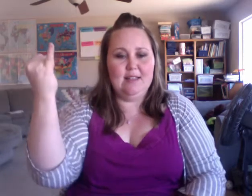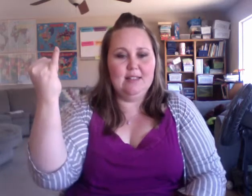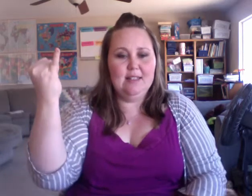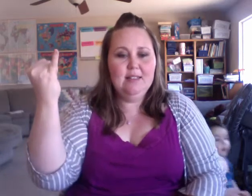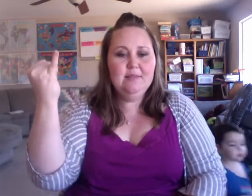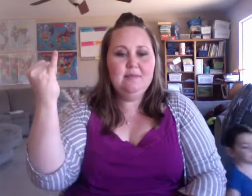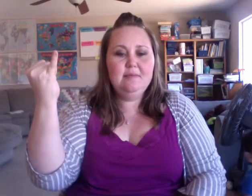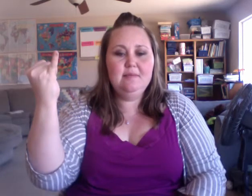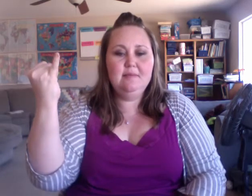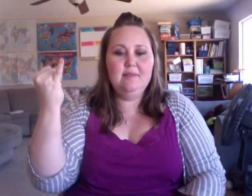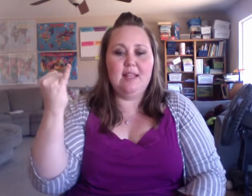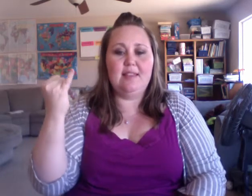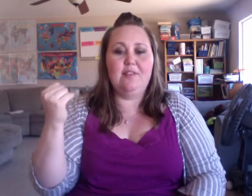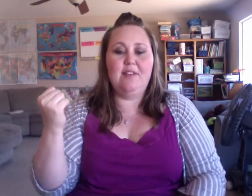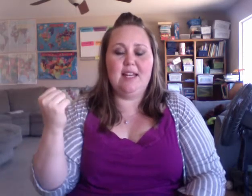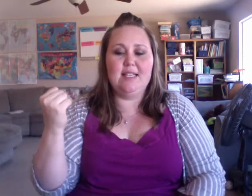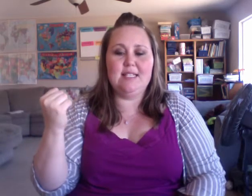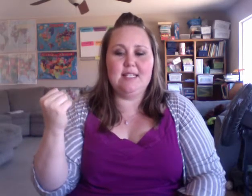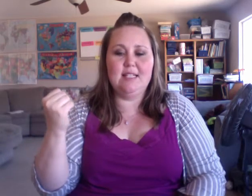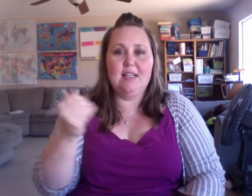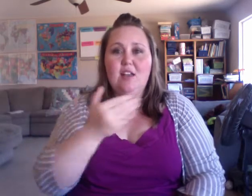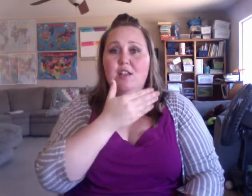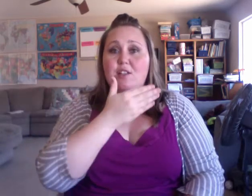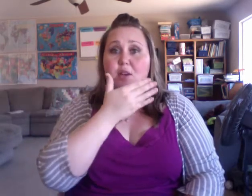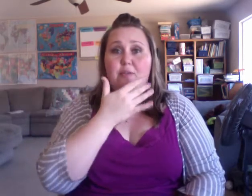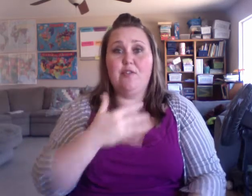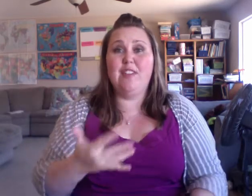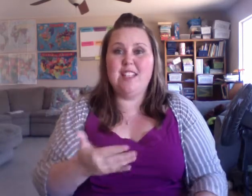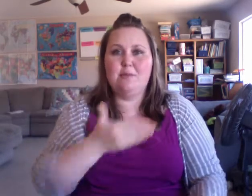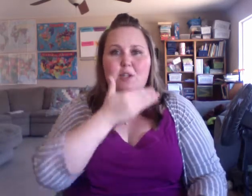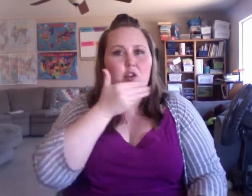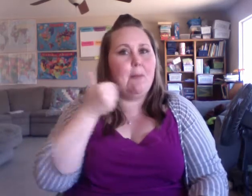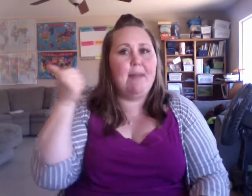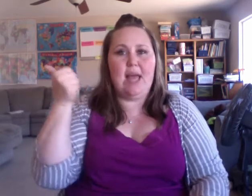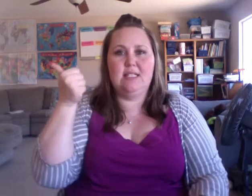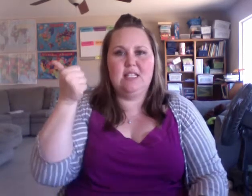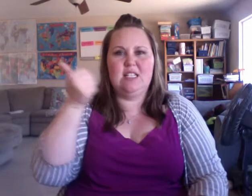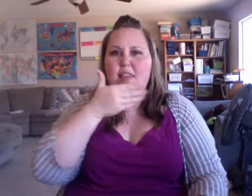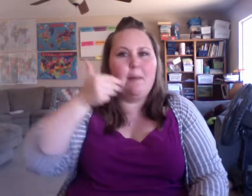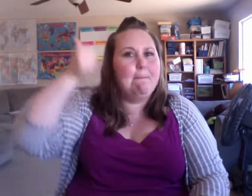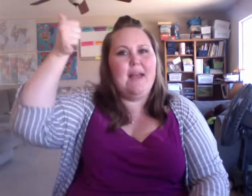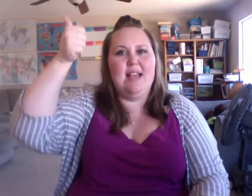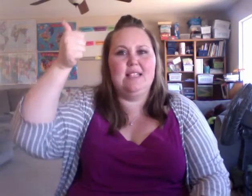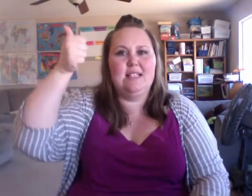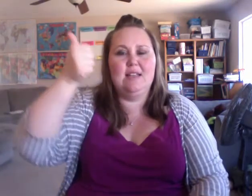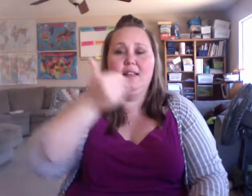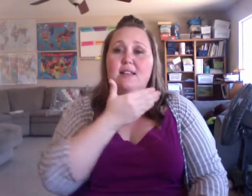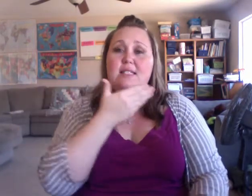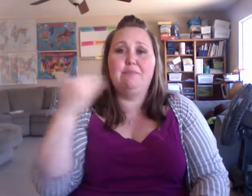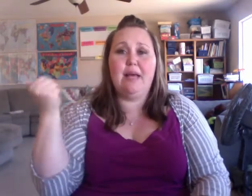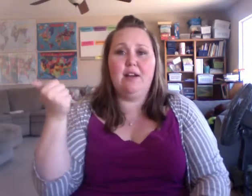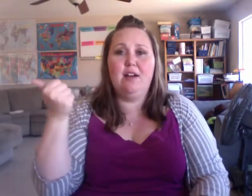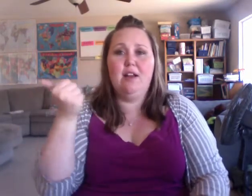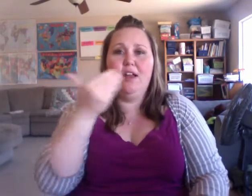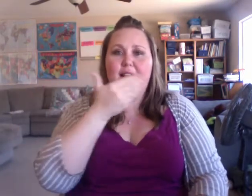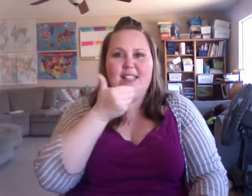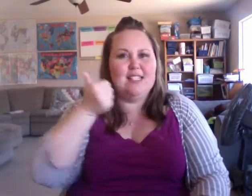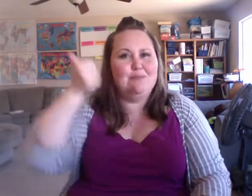that the fittest... So, for fittest, I'm going to do the best. The best. This is better. This is